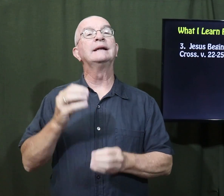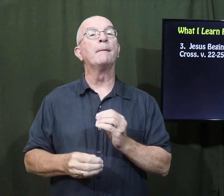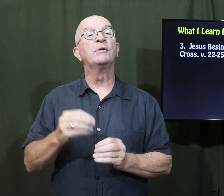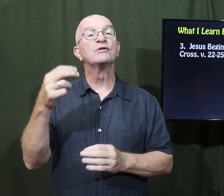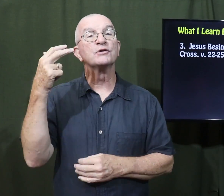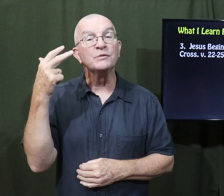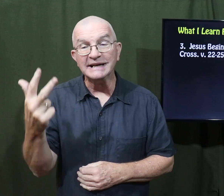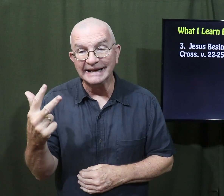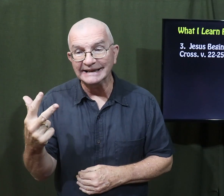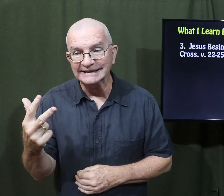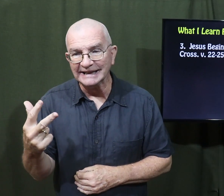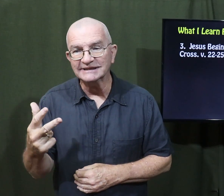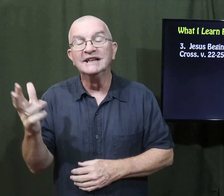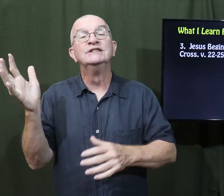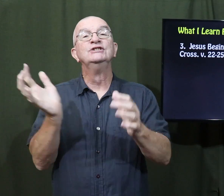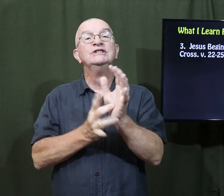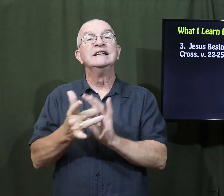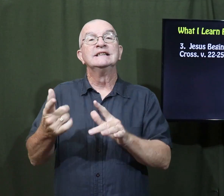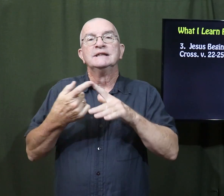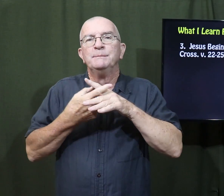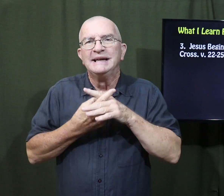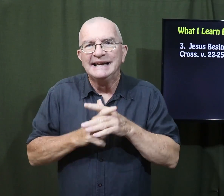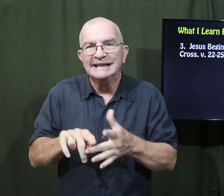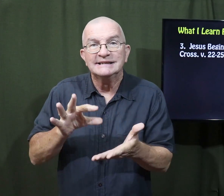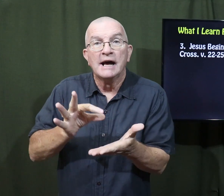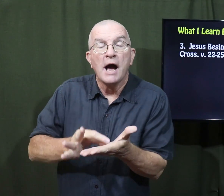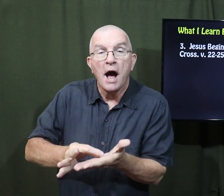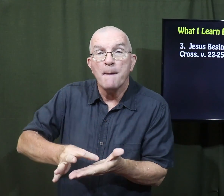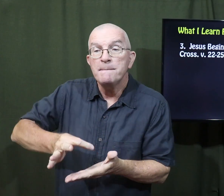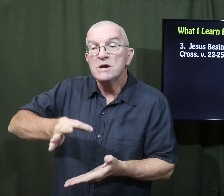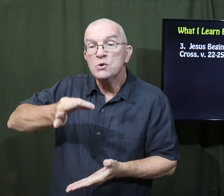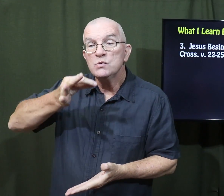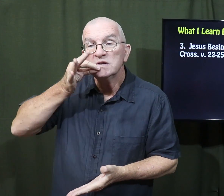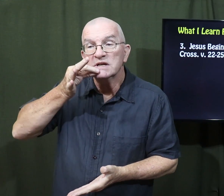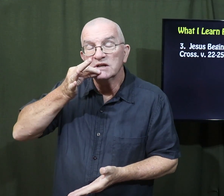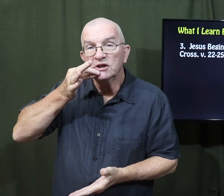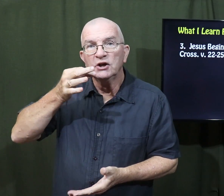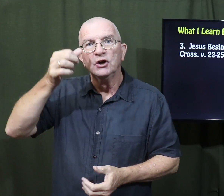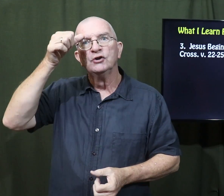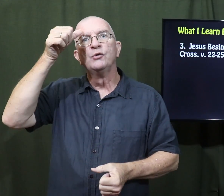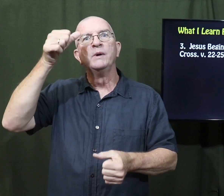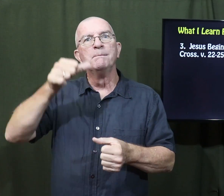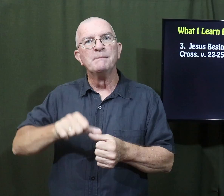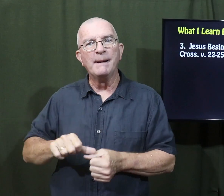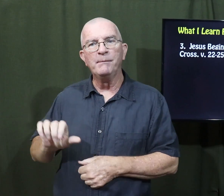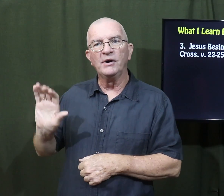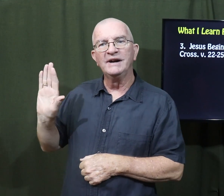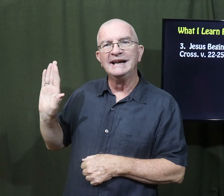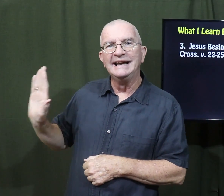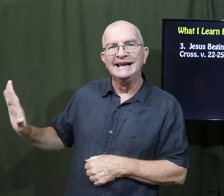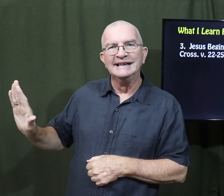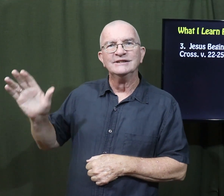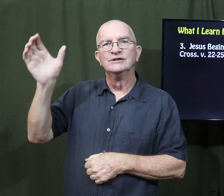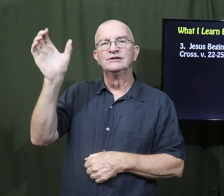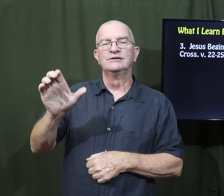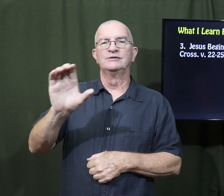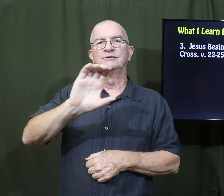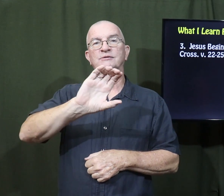Number three Jesus begins communion to remember his cross.